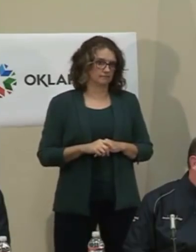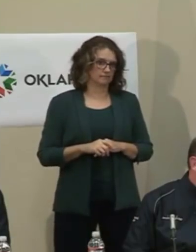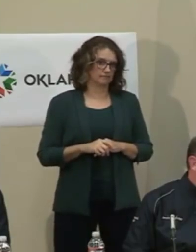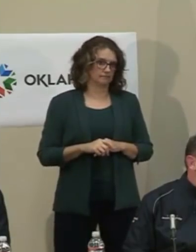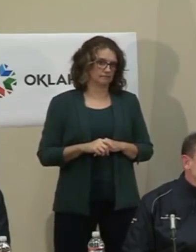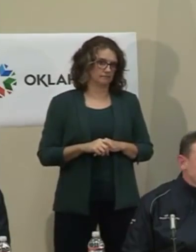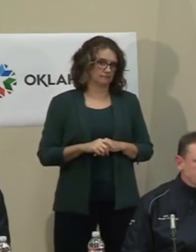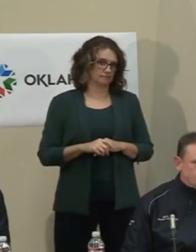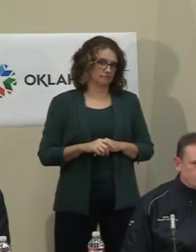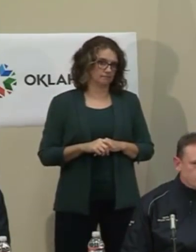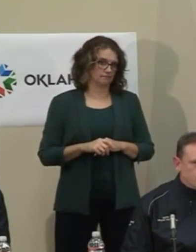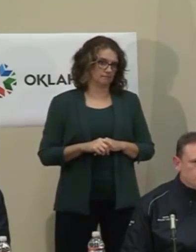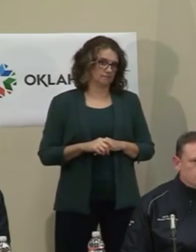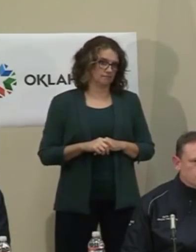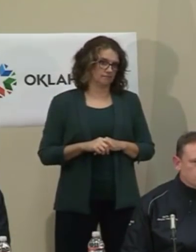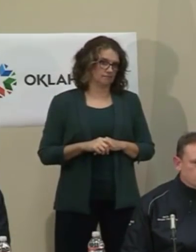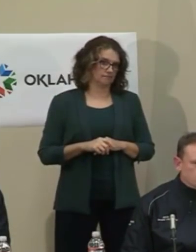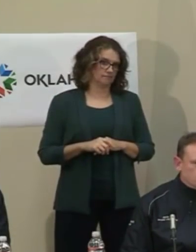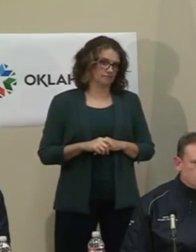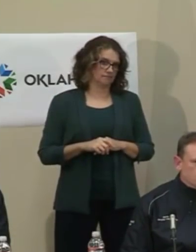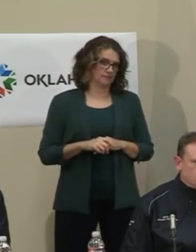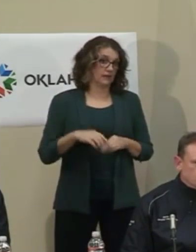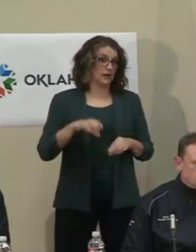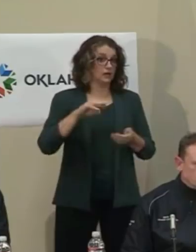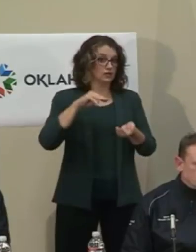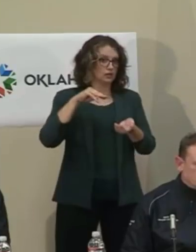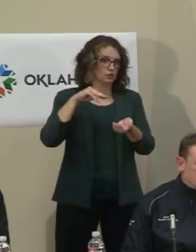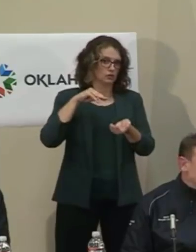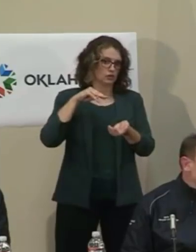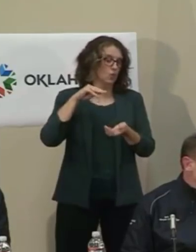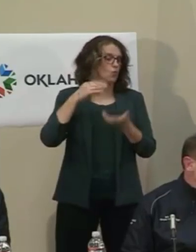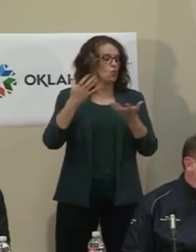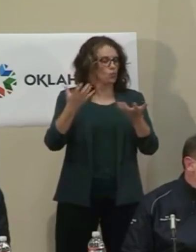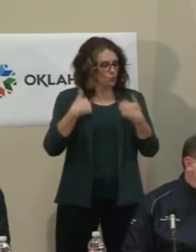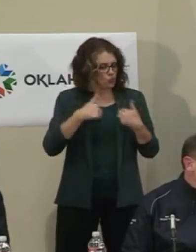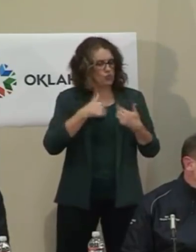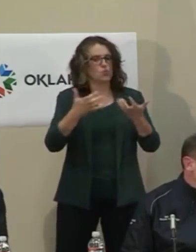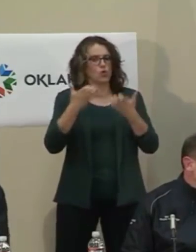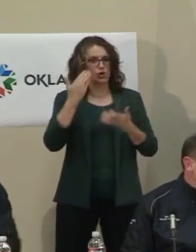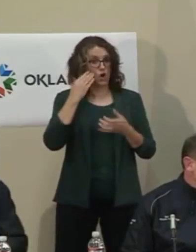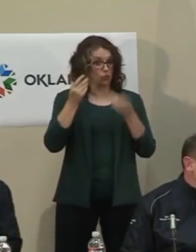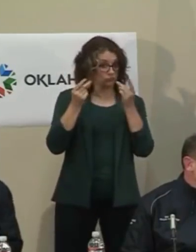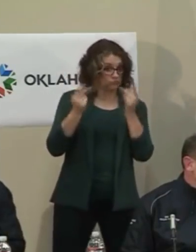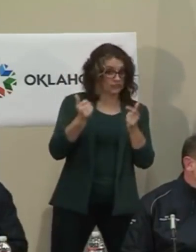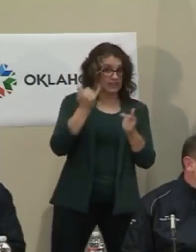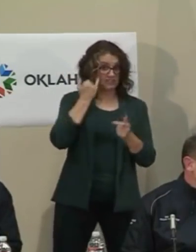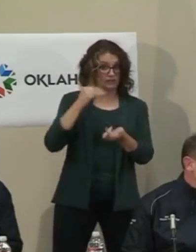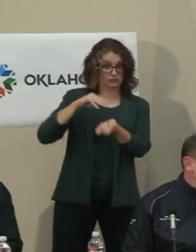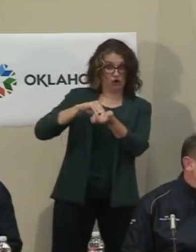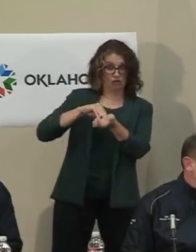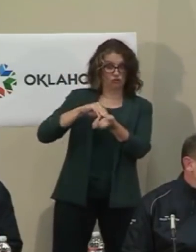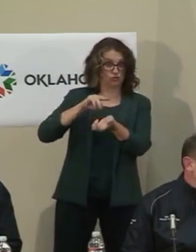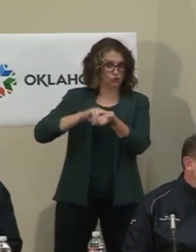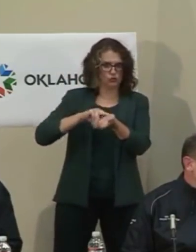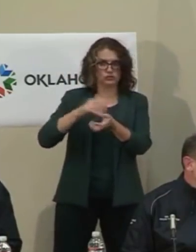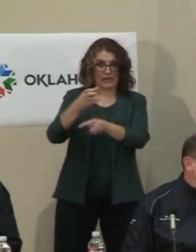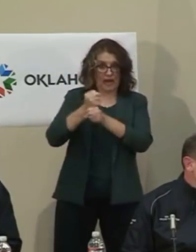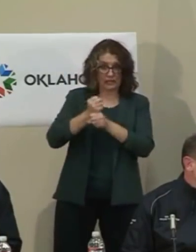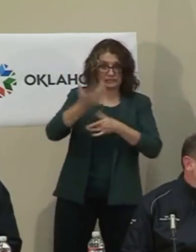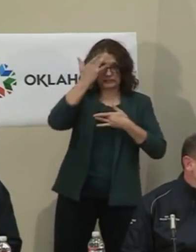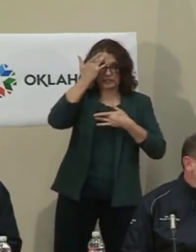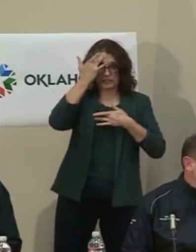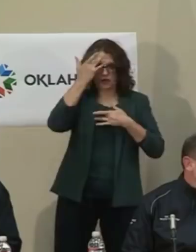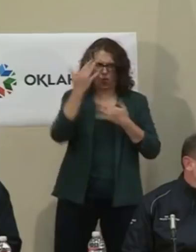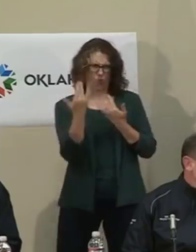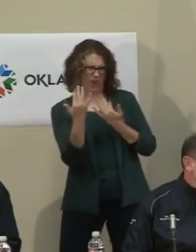quarantine them for 14 days. And then as we move into expanding our testing capabilities, those that are at the high-risk